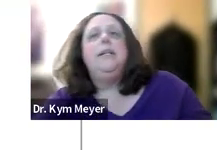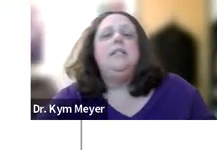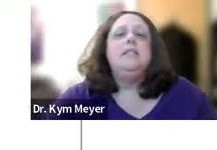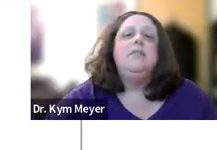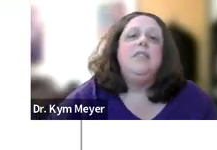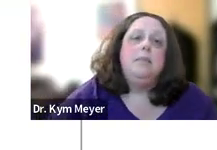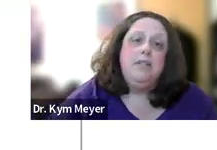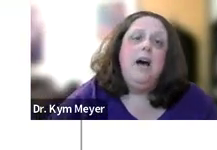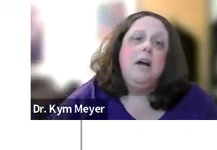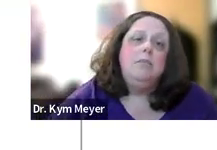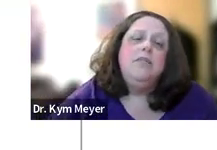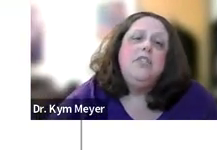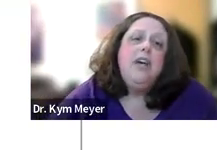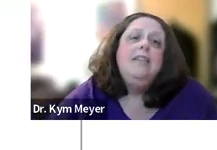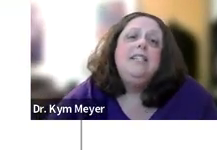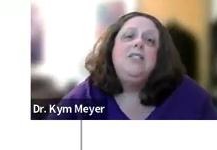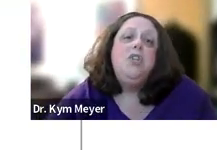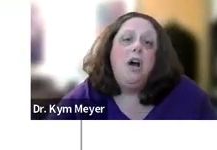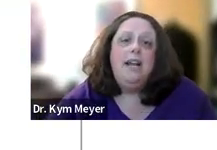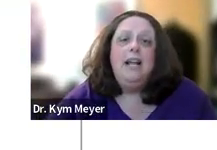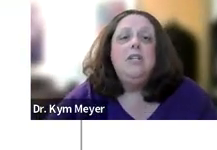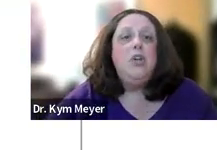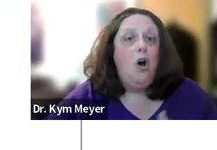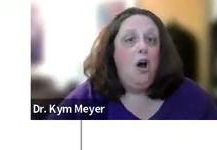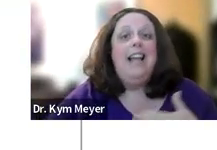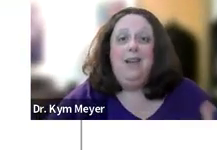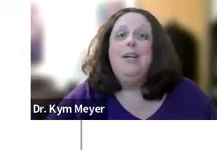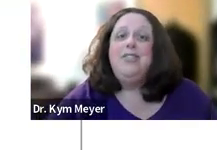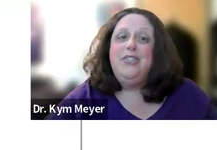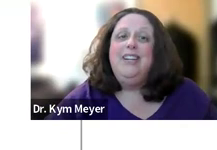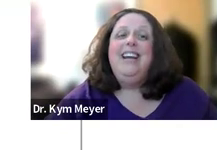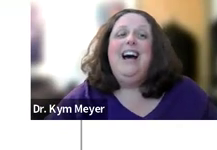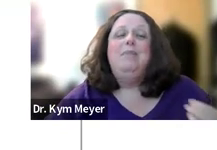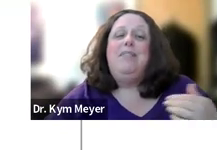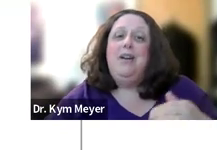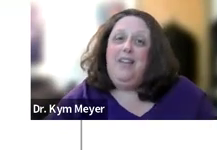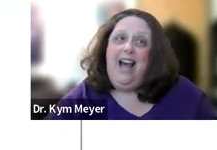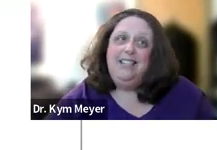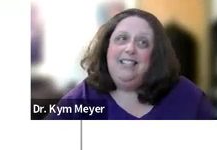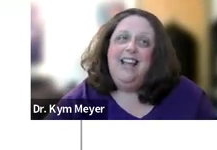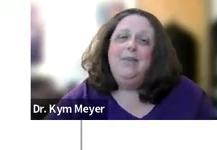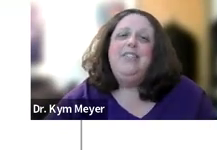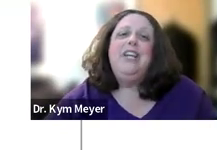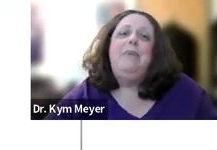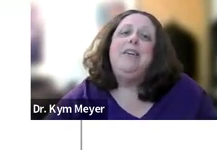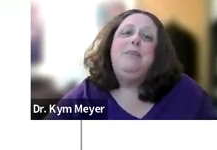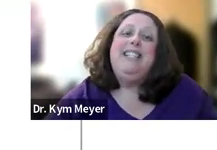consequences of developmental outcomes. If a child is not taught language, um, if they don't have access to language, if parents make